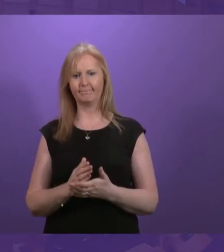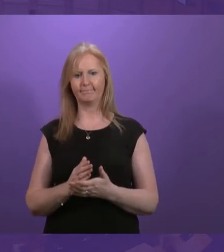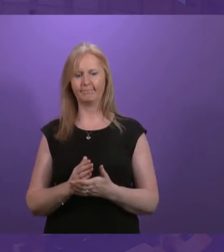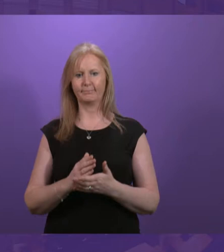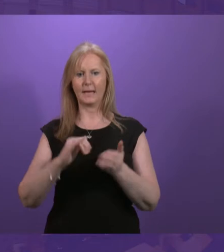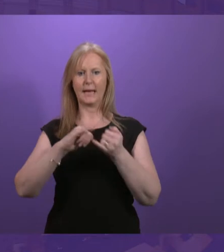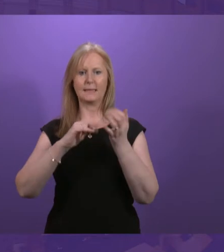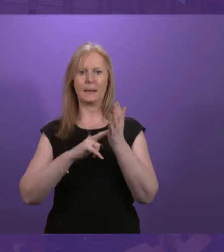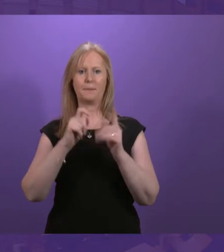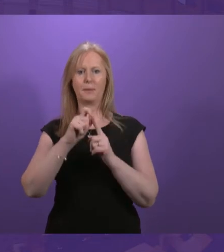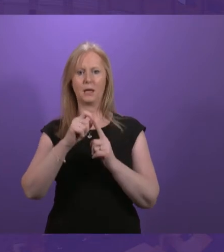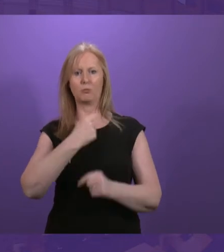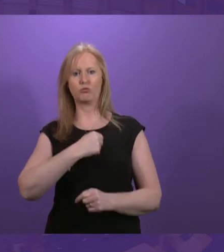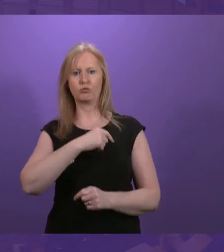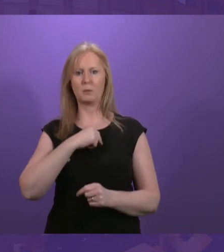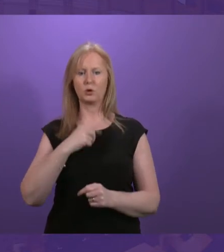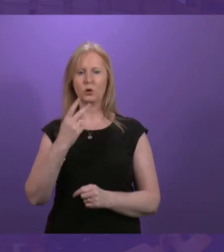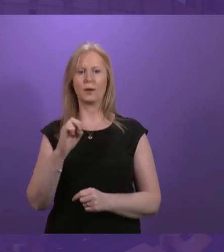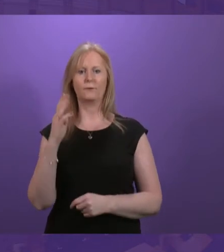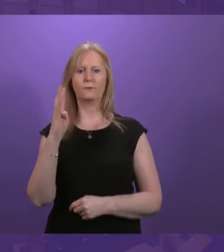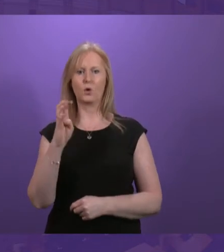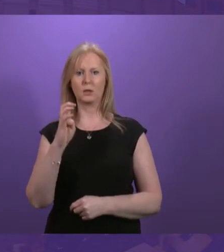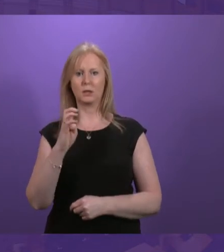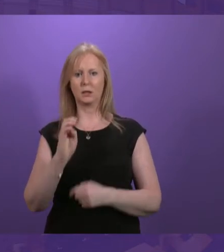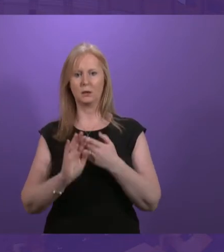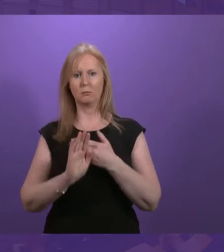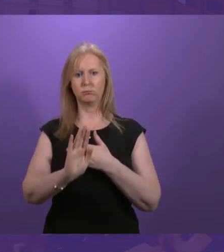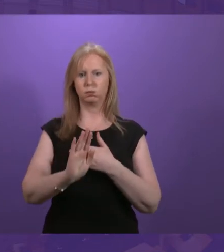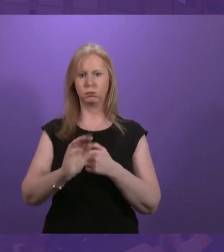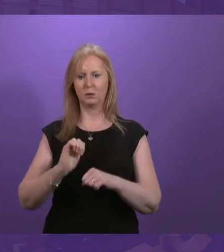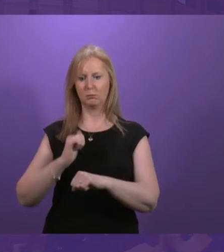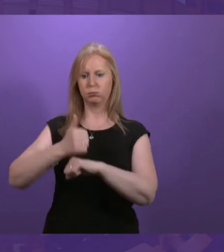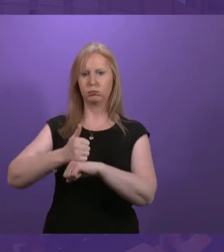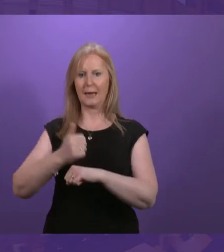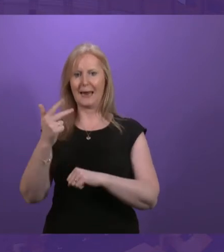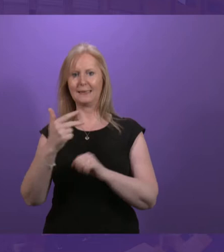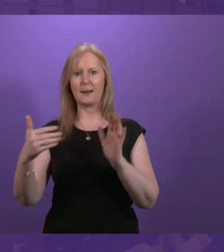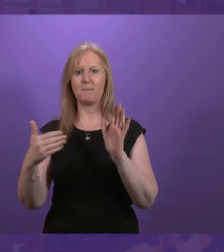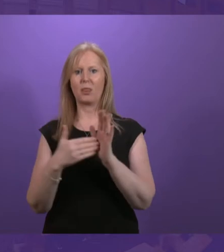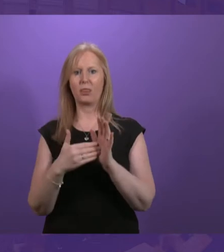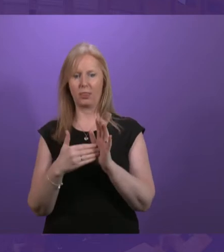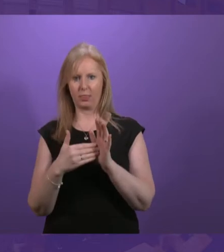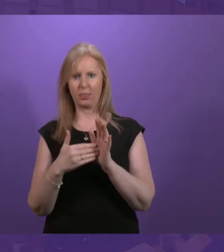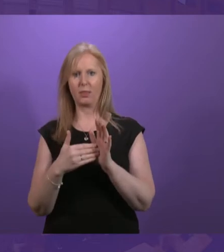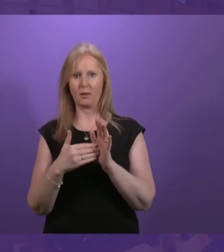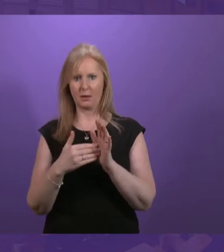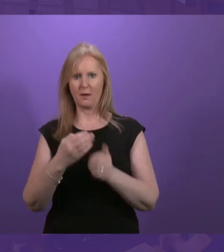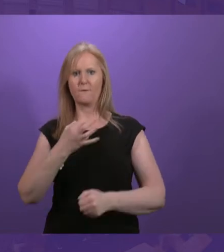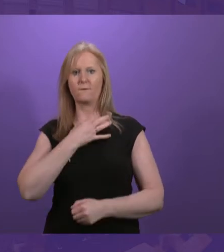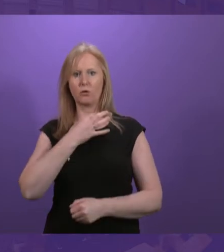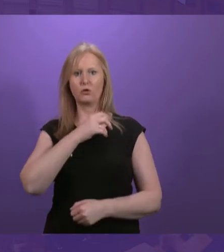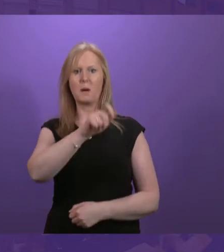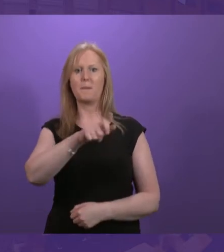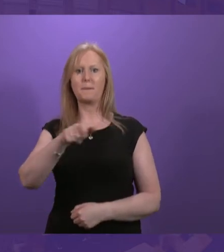2014 that a separate Scottish state could be set up in 18 months when vulnerable people,